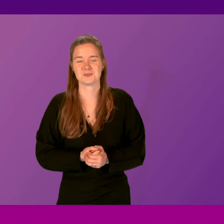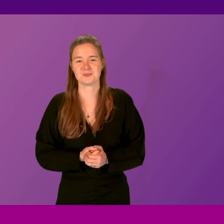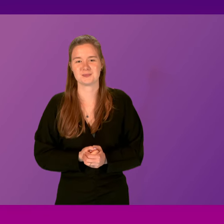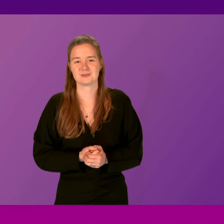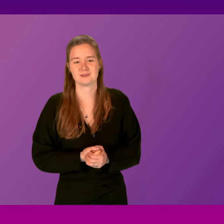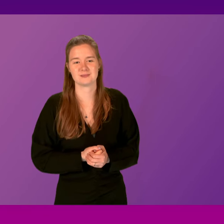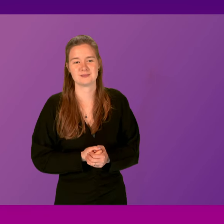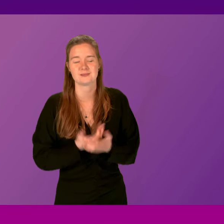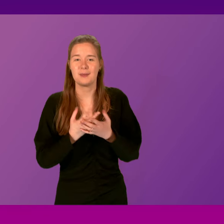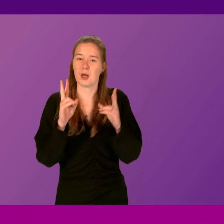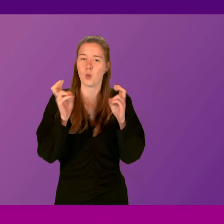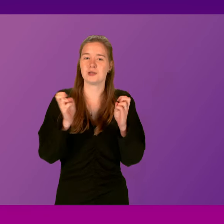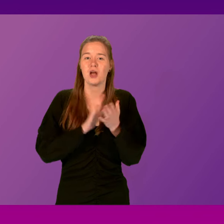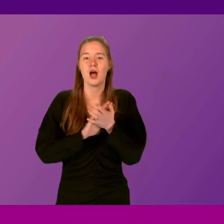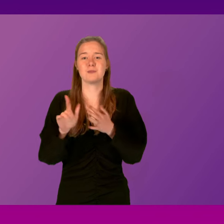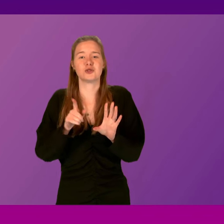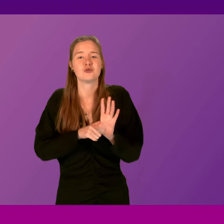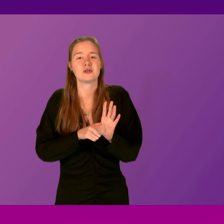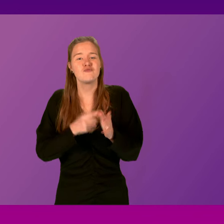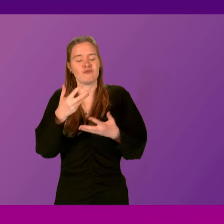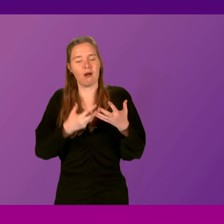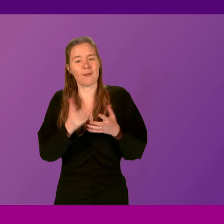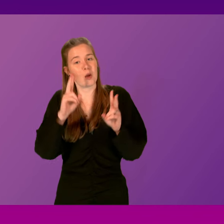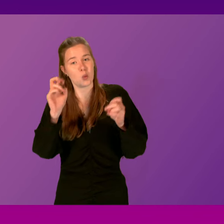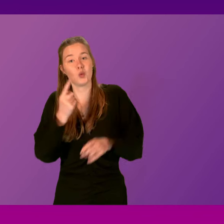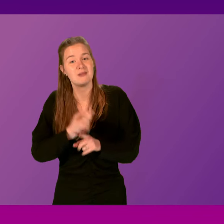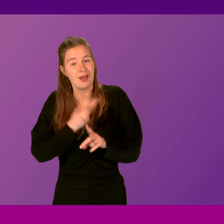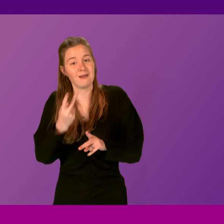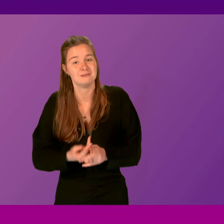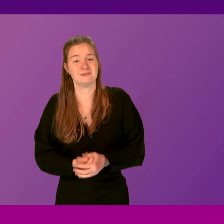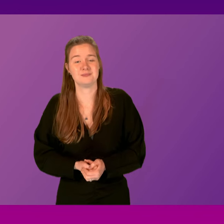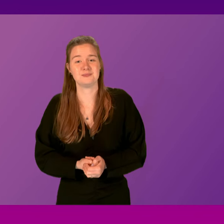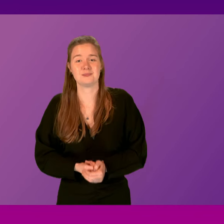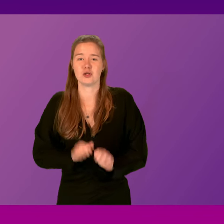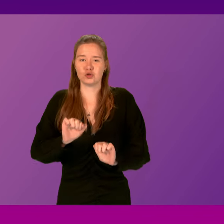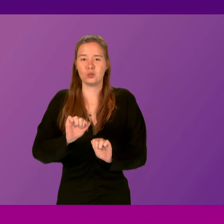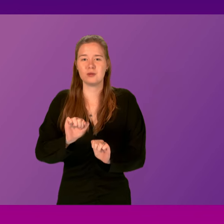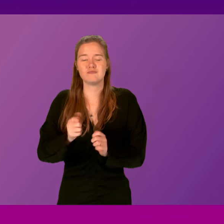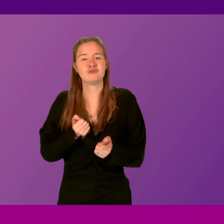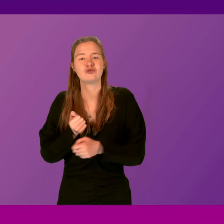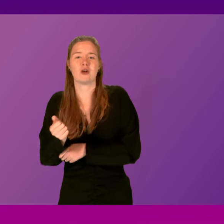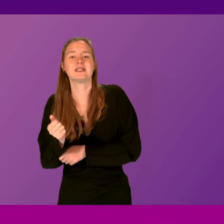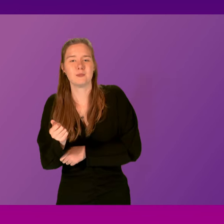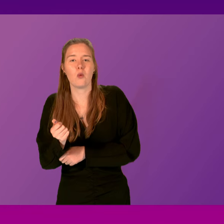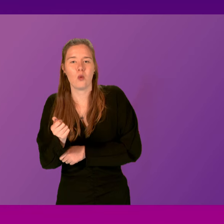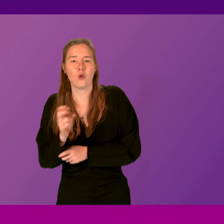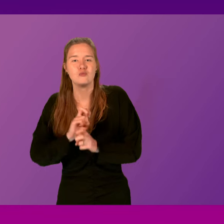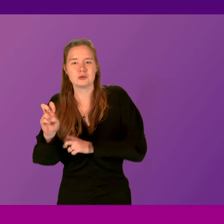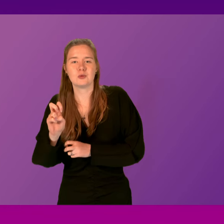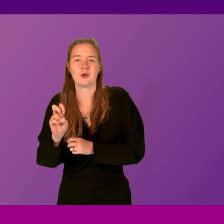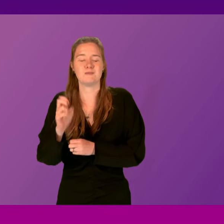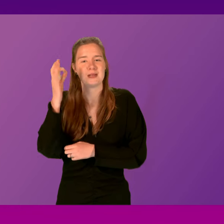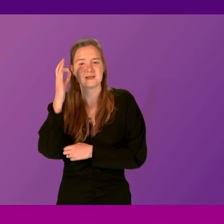was quoting Hamza Yusuf's record and let me quote it again. You were the transport minister when the trains were never on time.